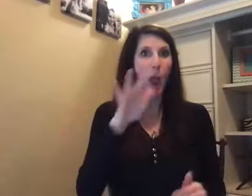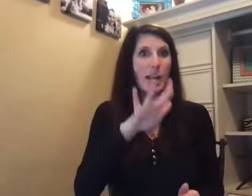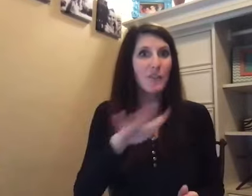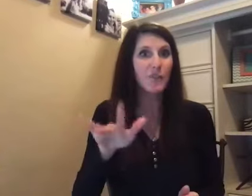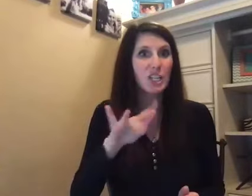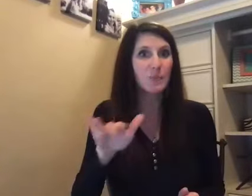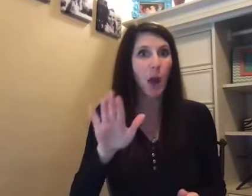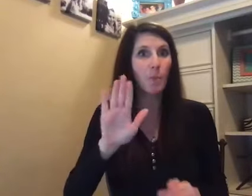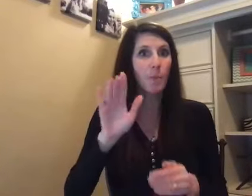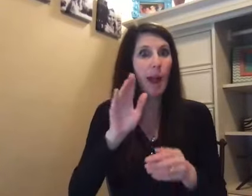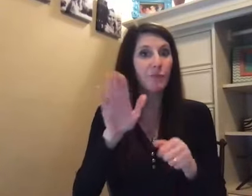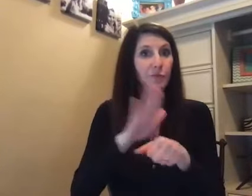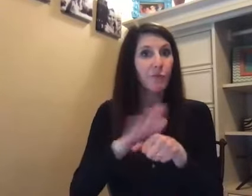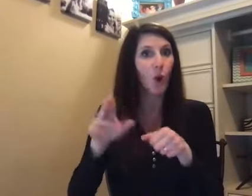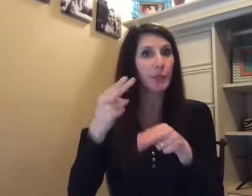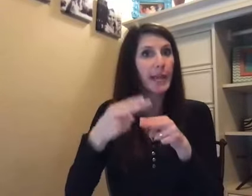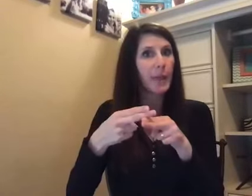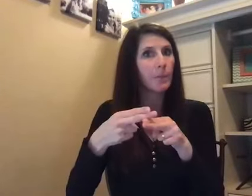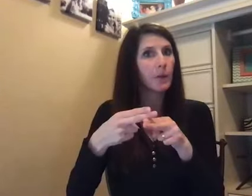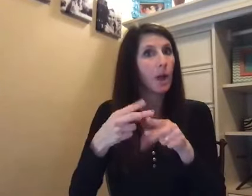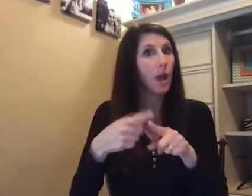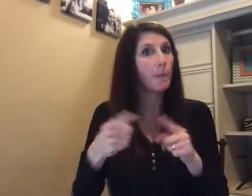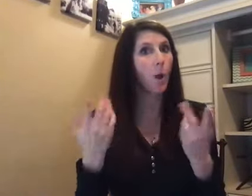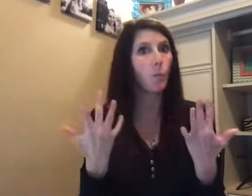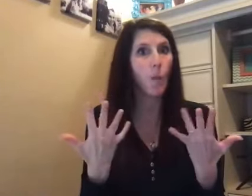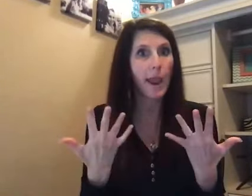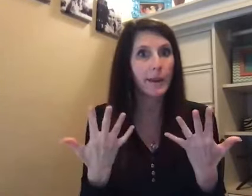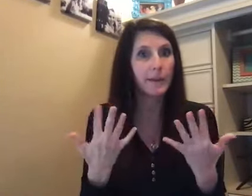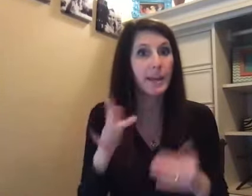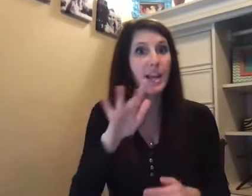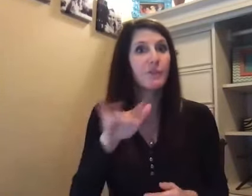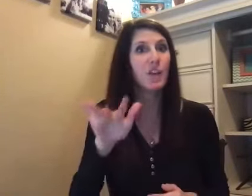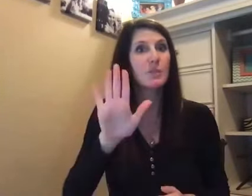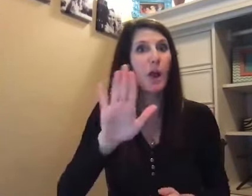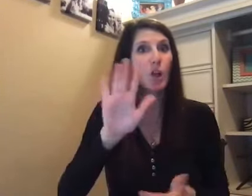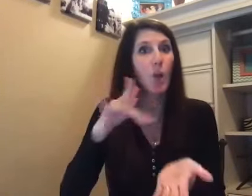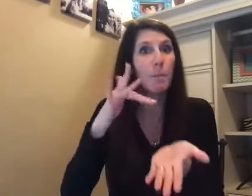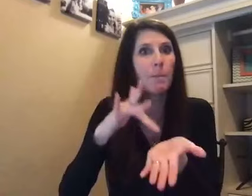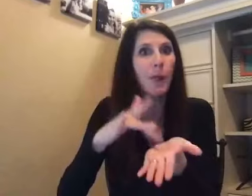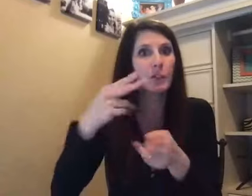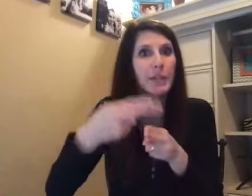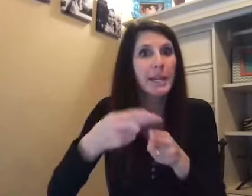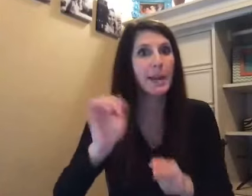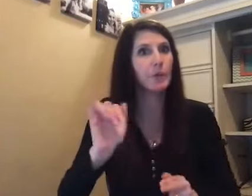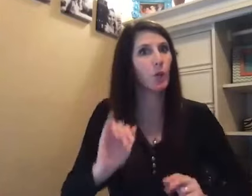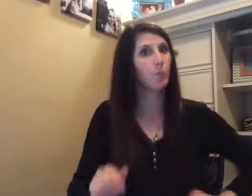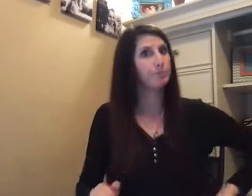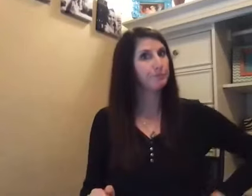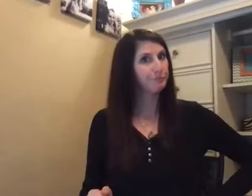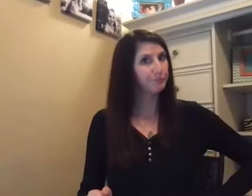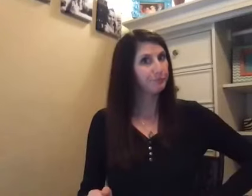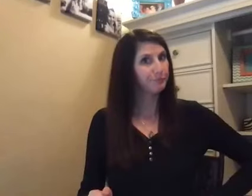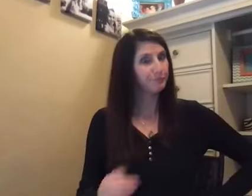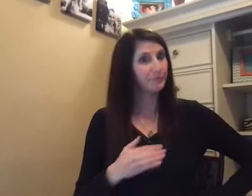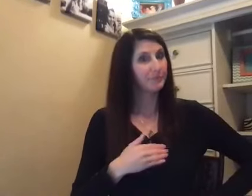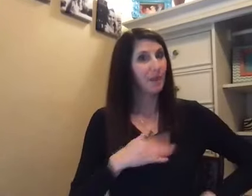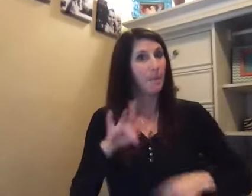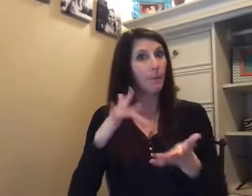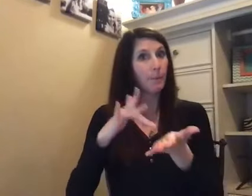I can speak a spell in my first name. But wait. I can speak a spell in my first name too. Remember